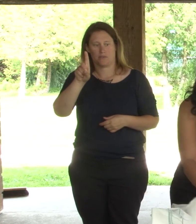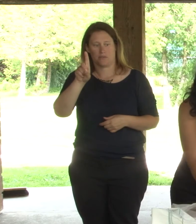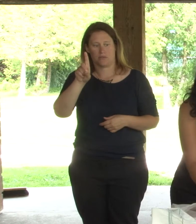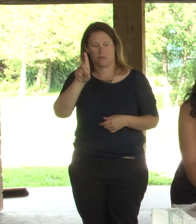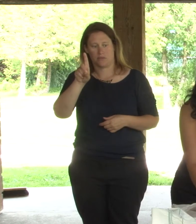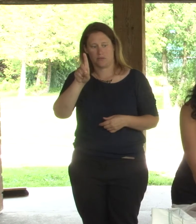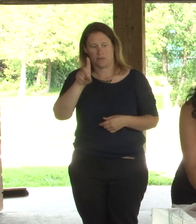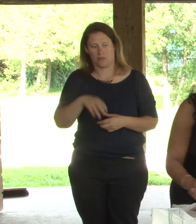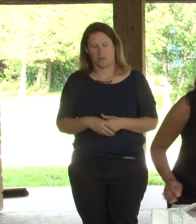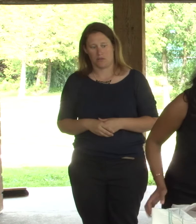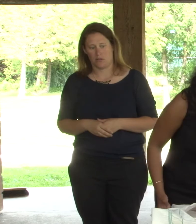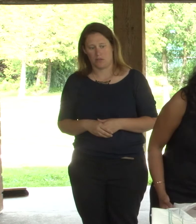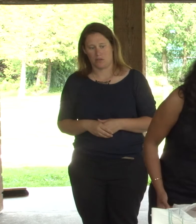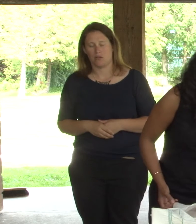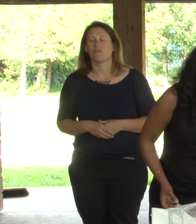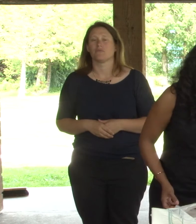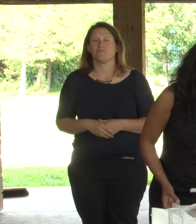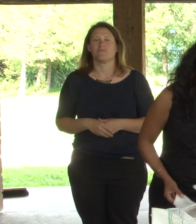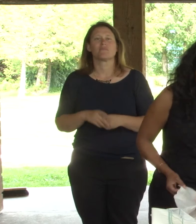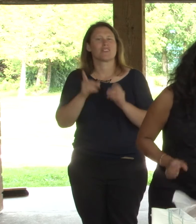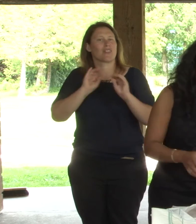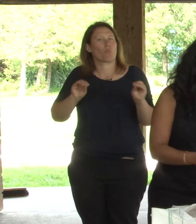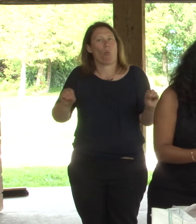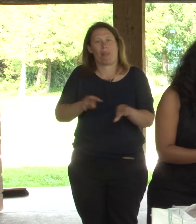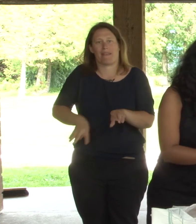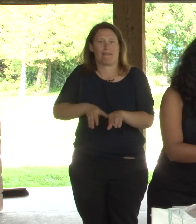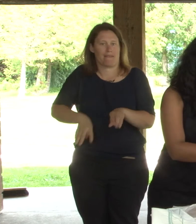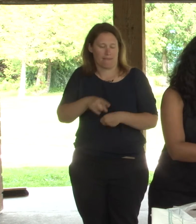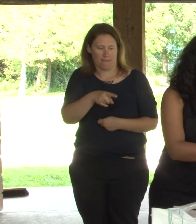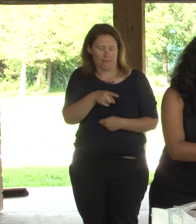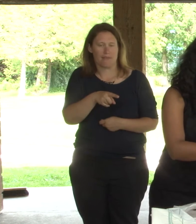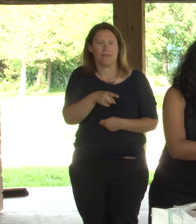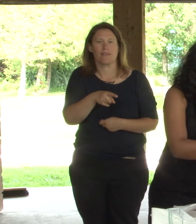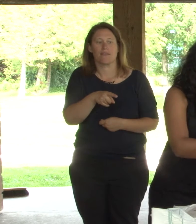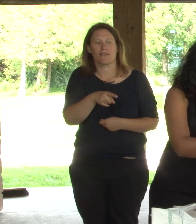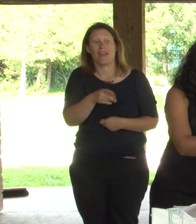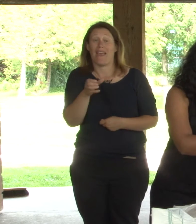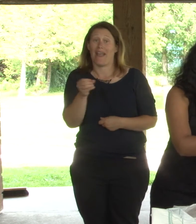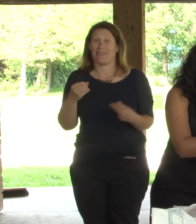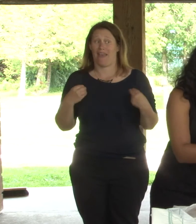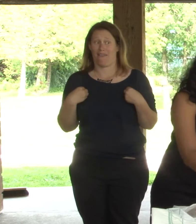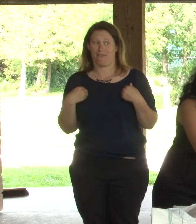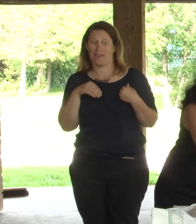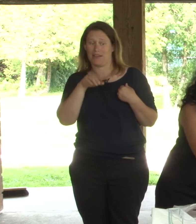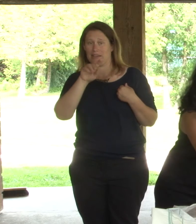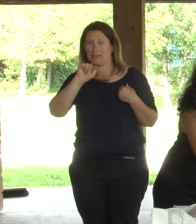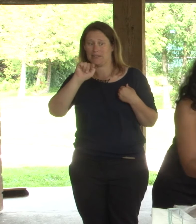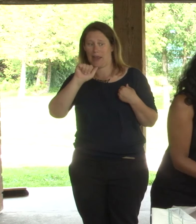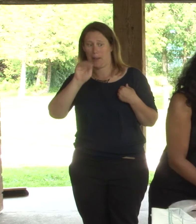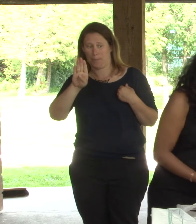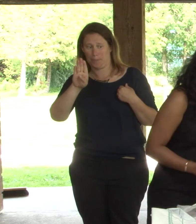uh, uh, help in, uh, in non leakage. And also they have, uh, resellable tapes. So means once you,